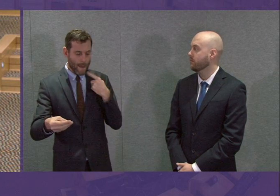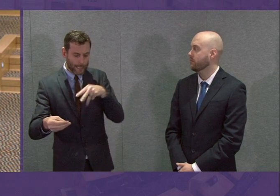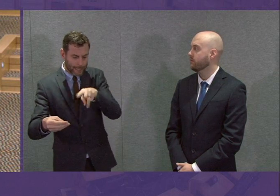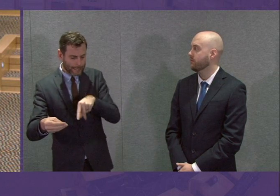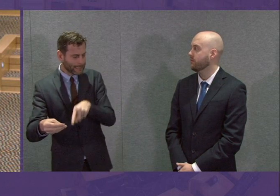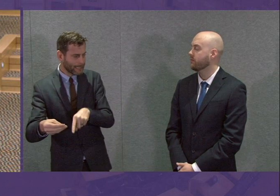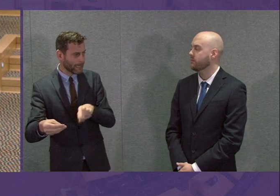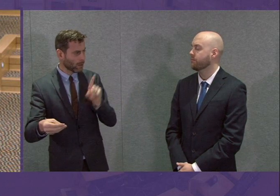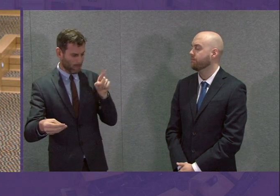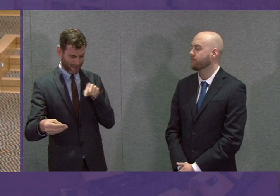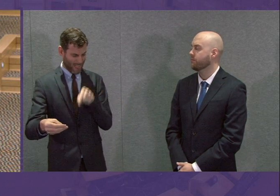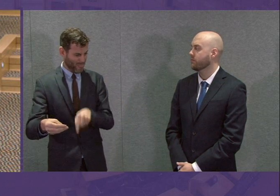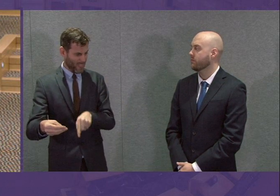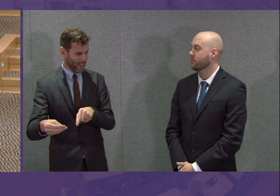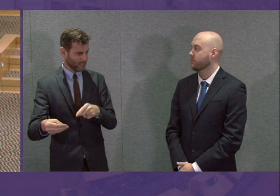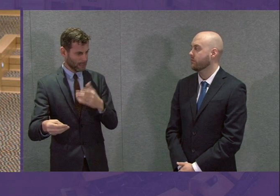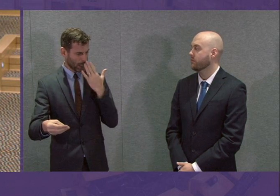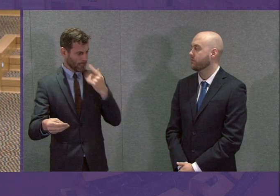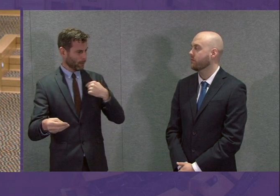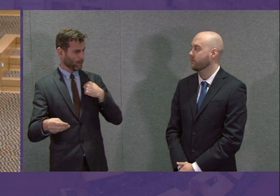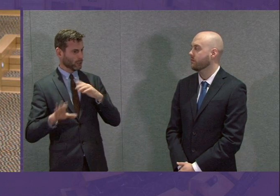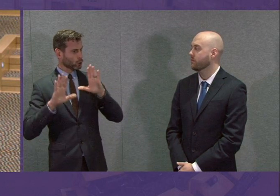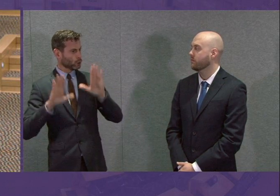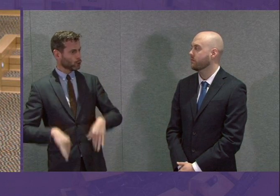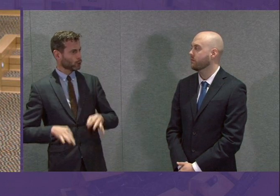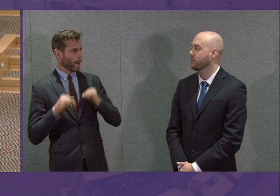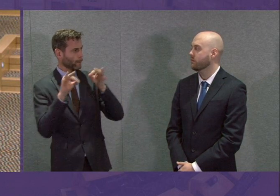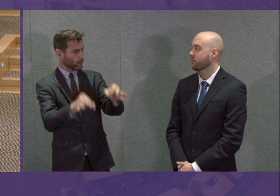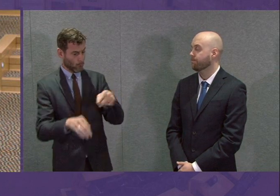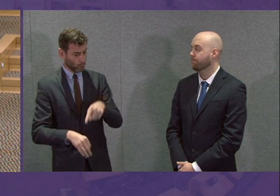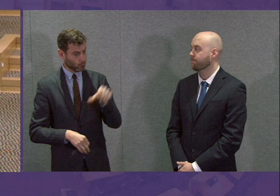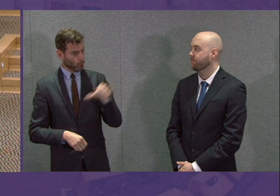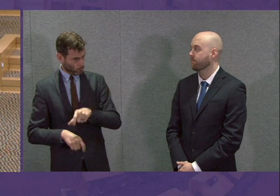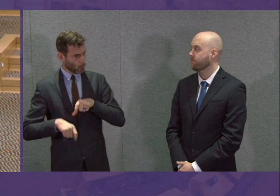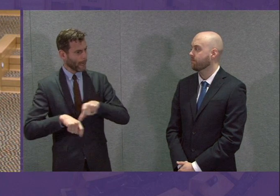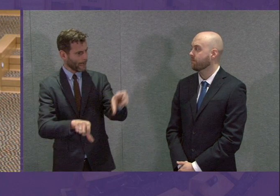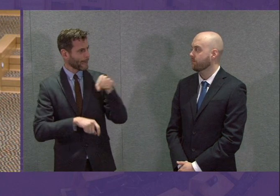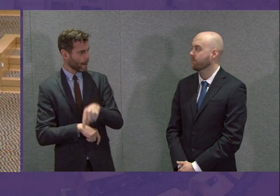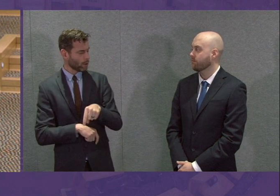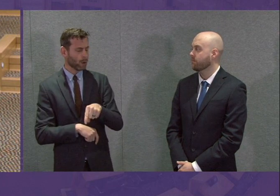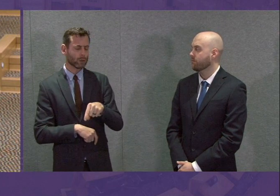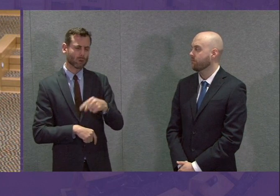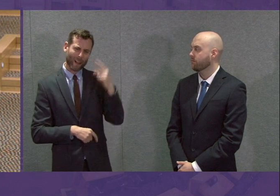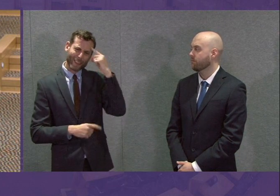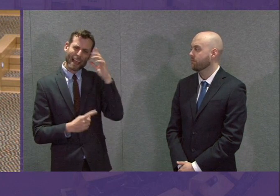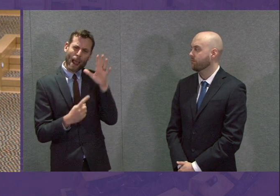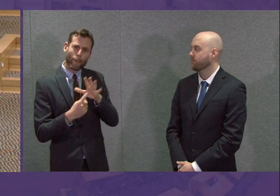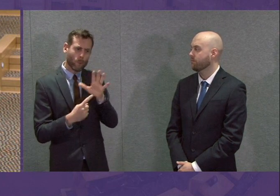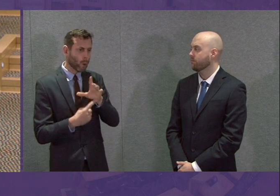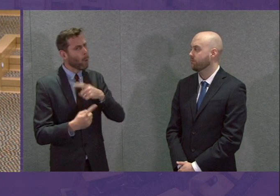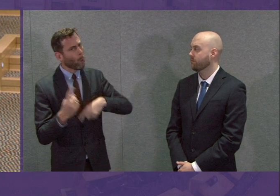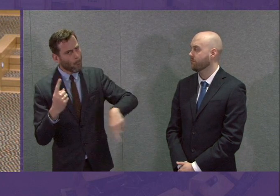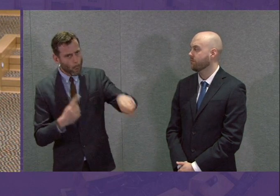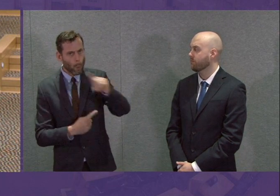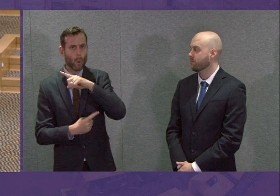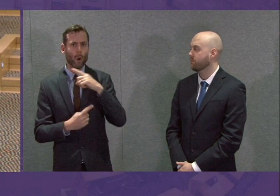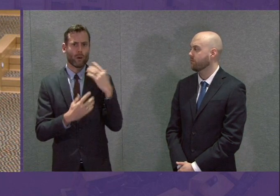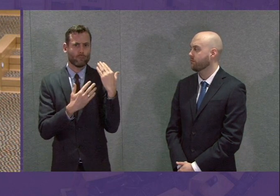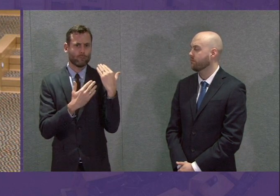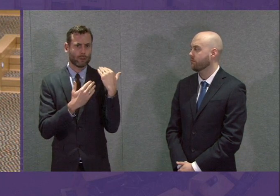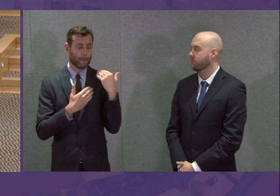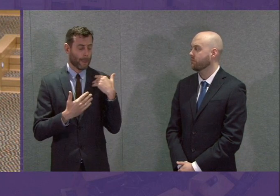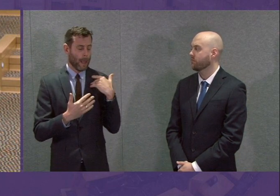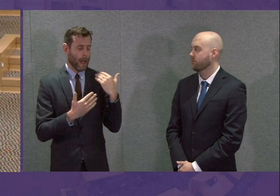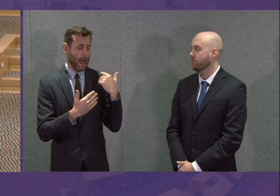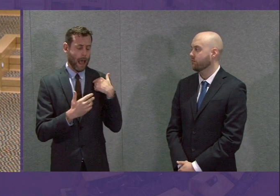should not be being postponed but going ahead. I think it is really important that all of us take responsibly, as I know we do, and I appreciated the